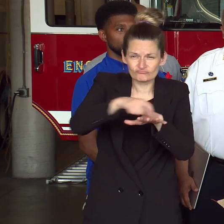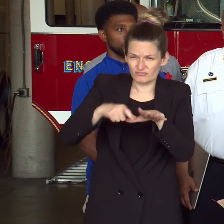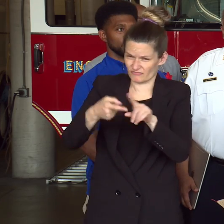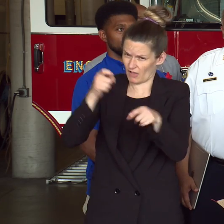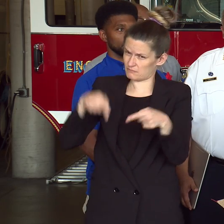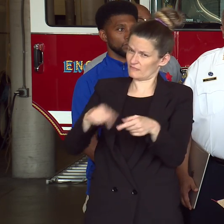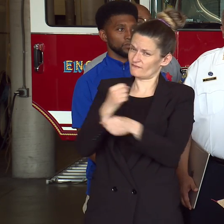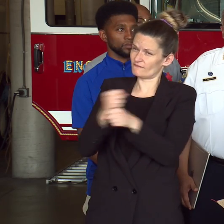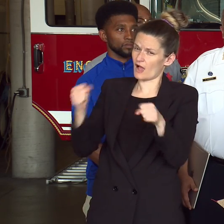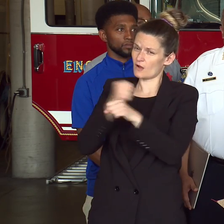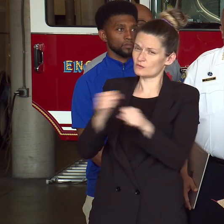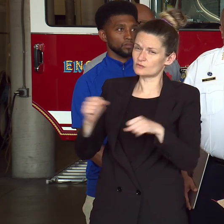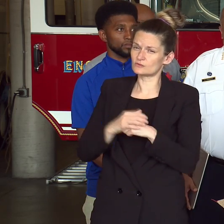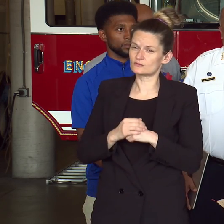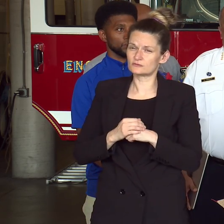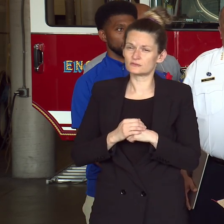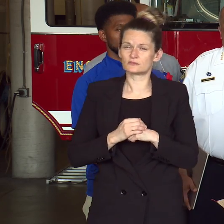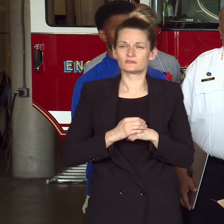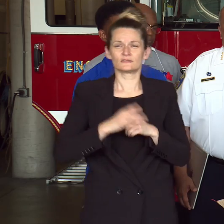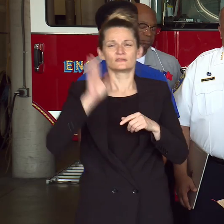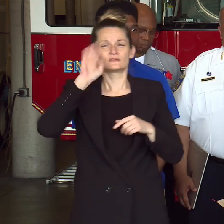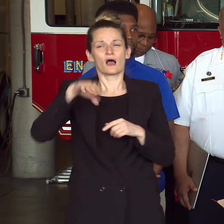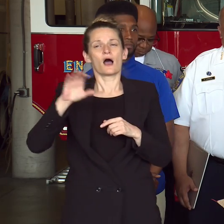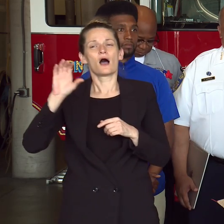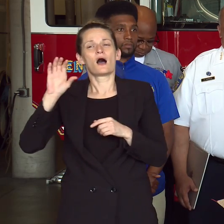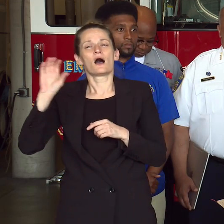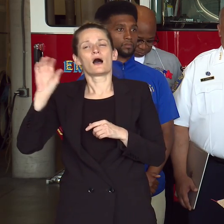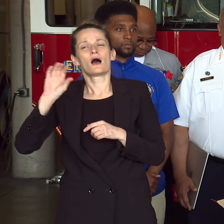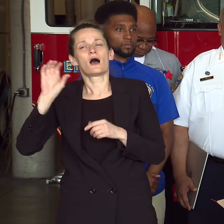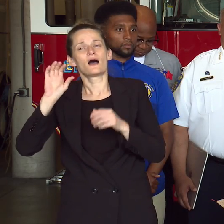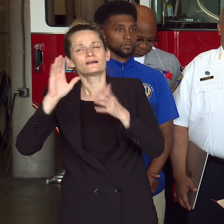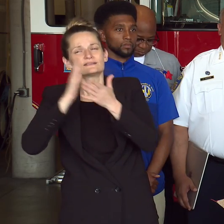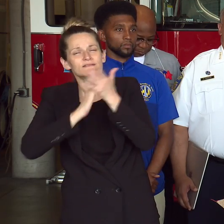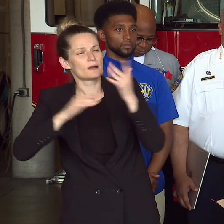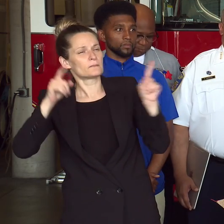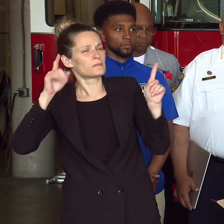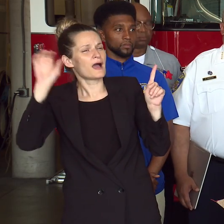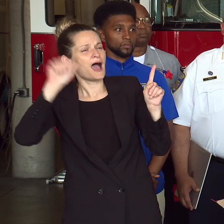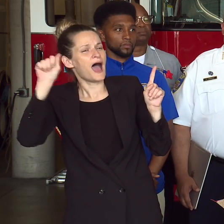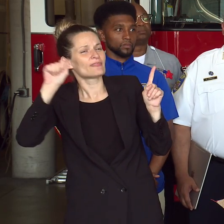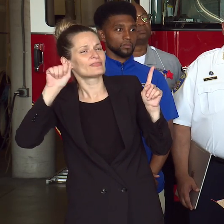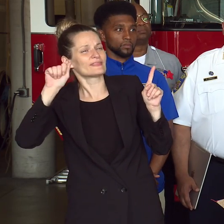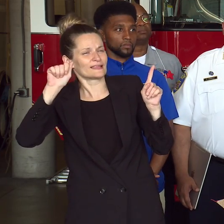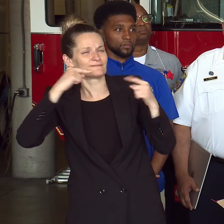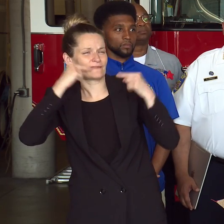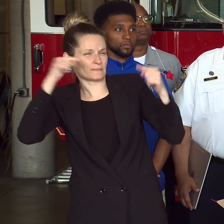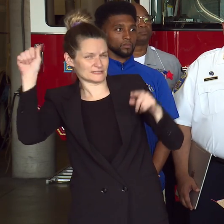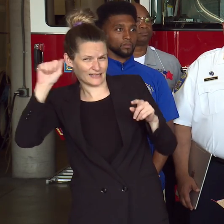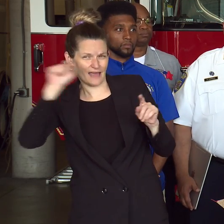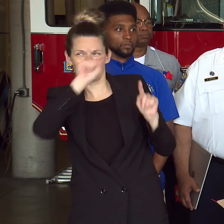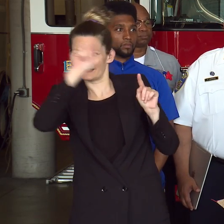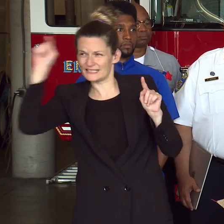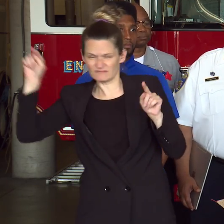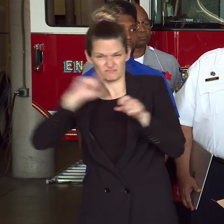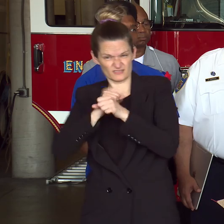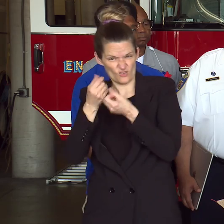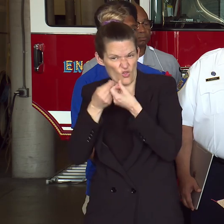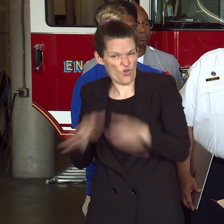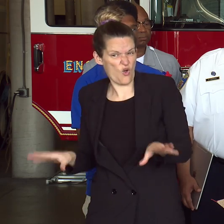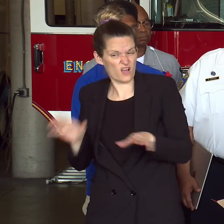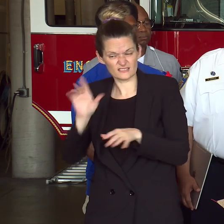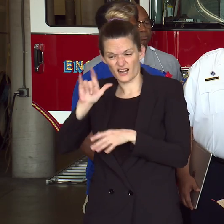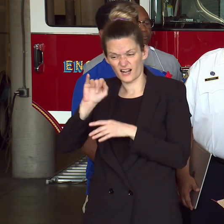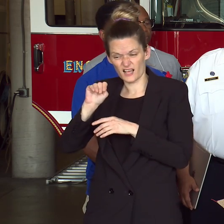goaltender died after being hit in the chest with a mortar shell that tipped over. So remember, if you will be drinking